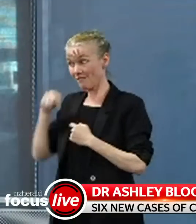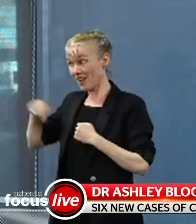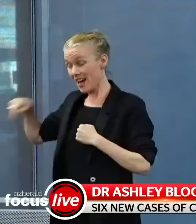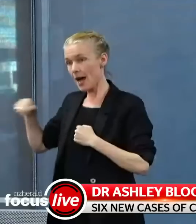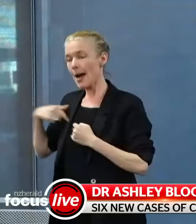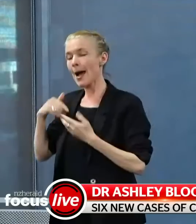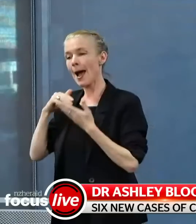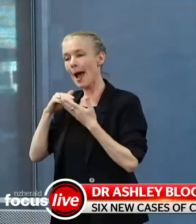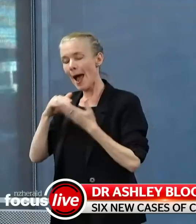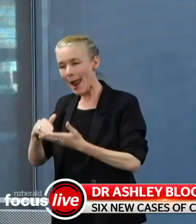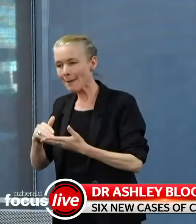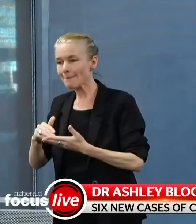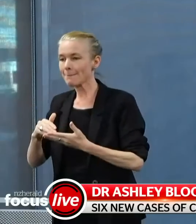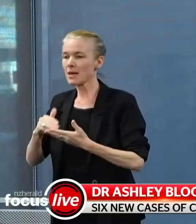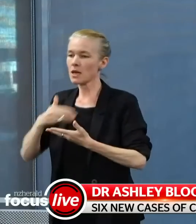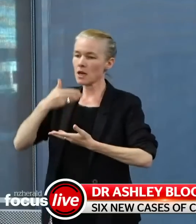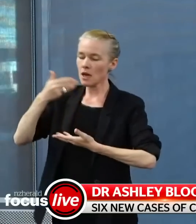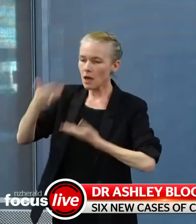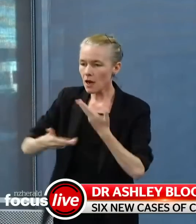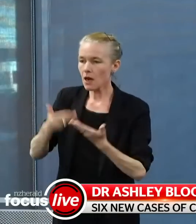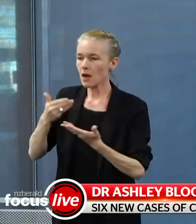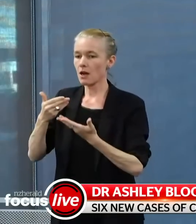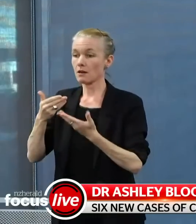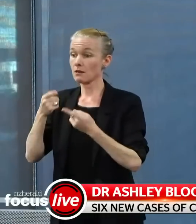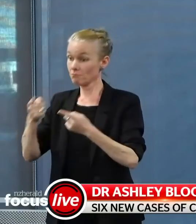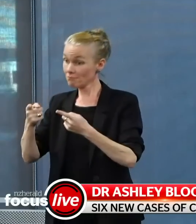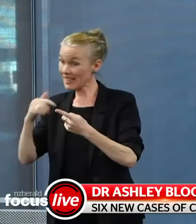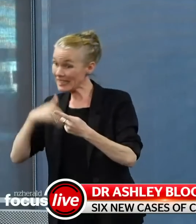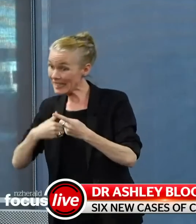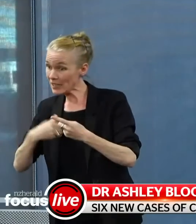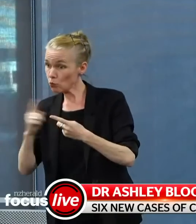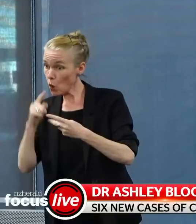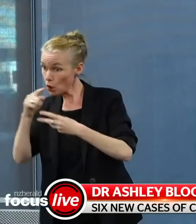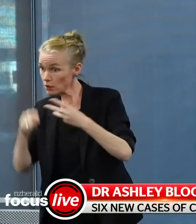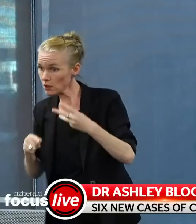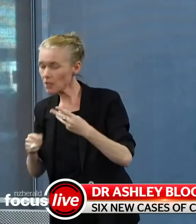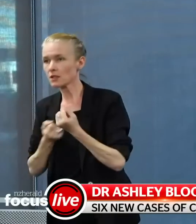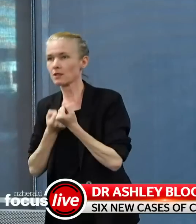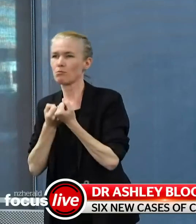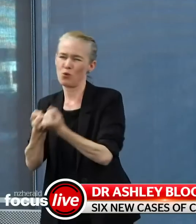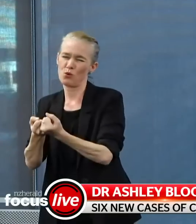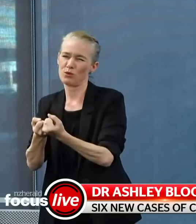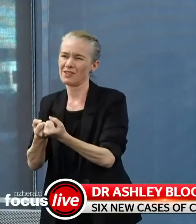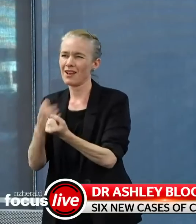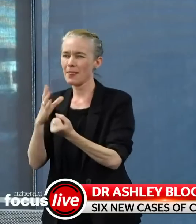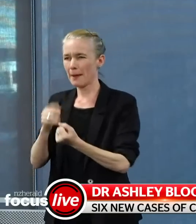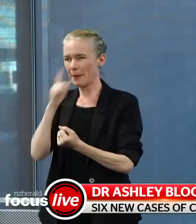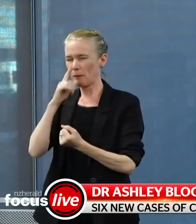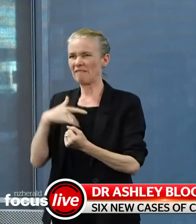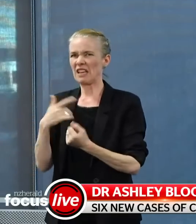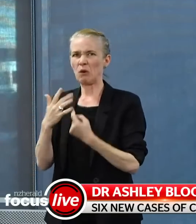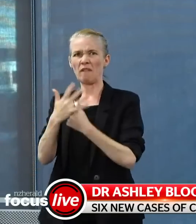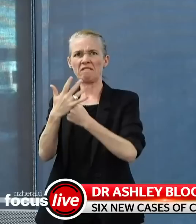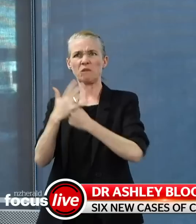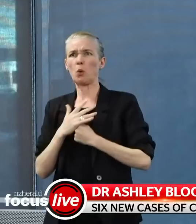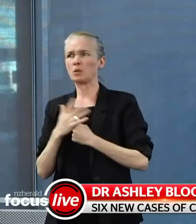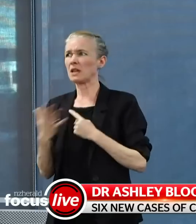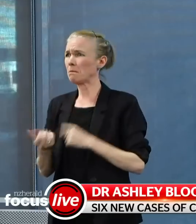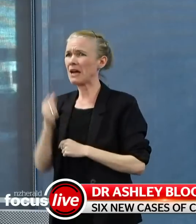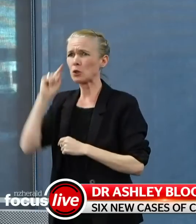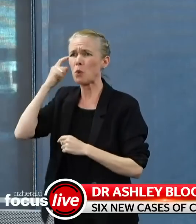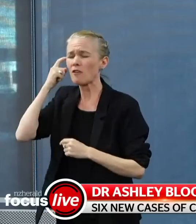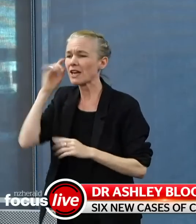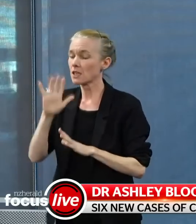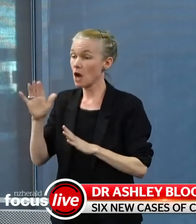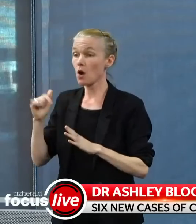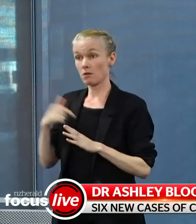with them before they then go into managed isolation or into the quarantine facility, so no one's, um, sort of forced in there, uh, and, and, you my